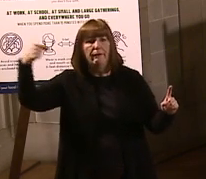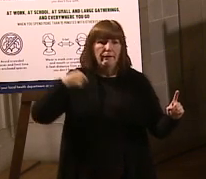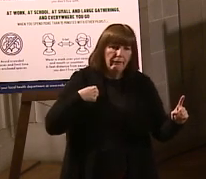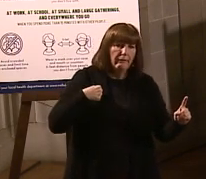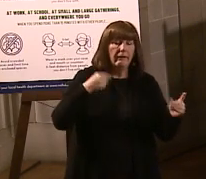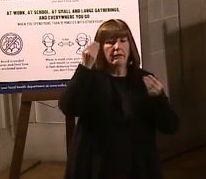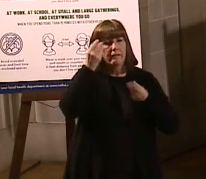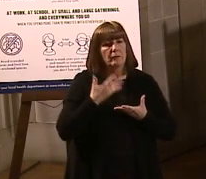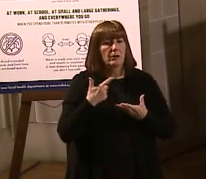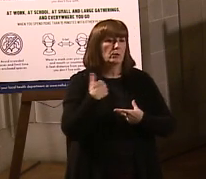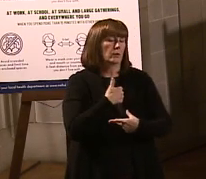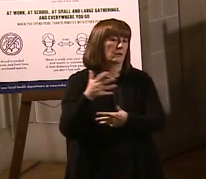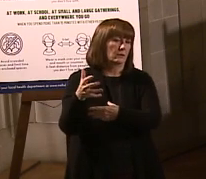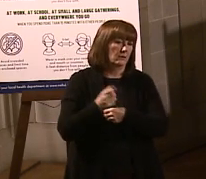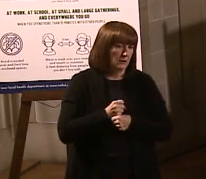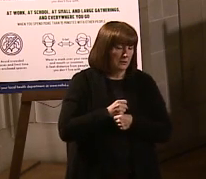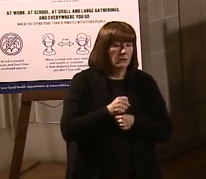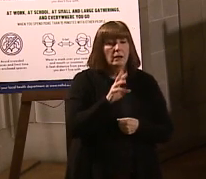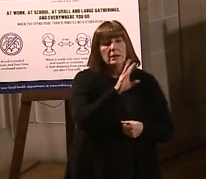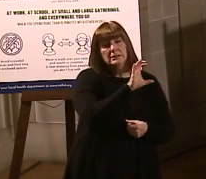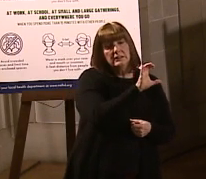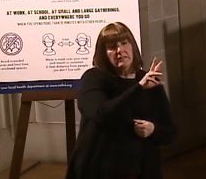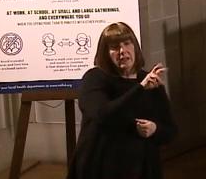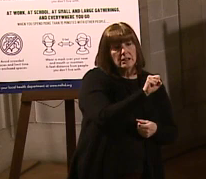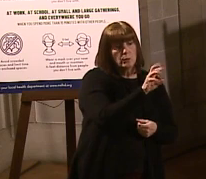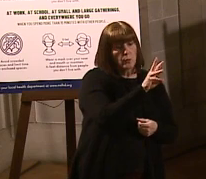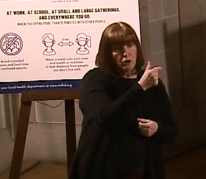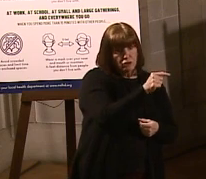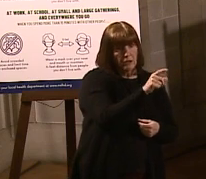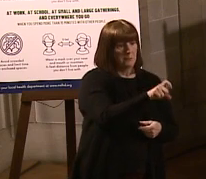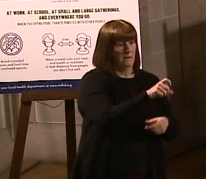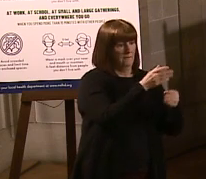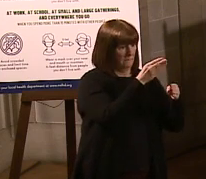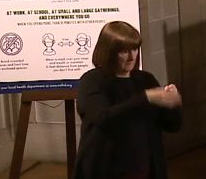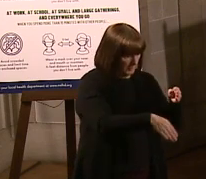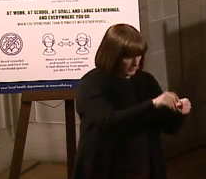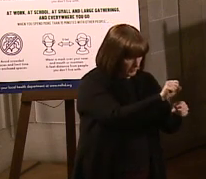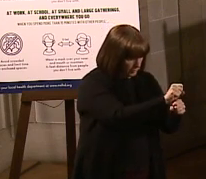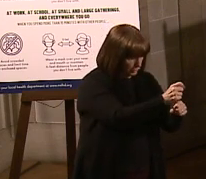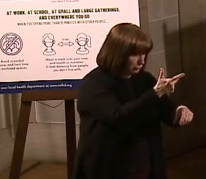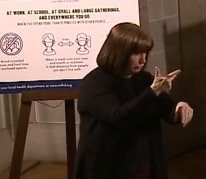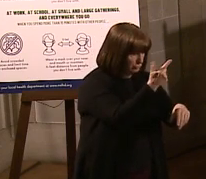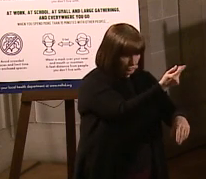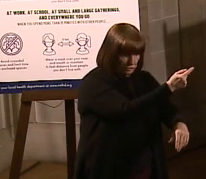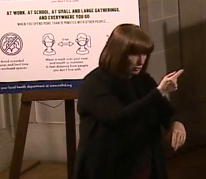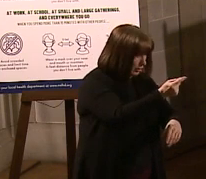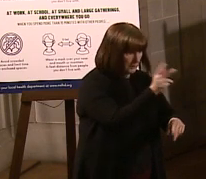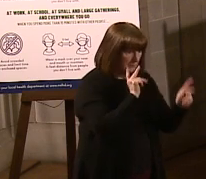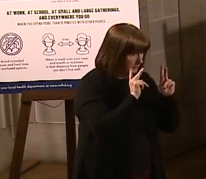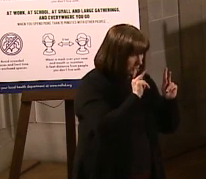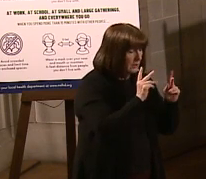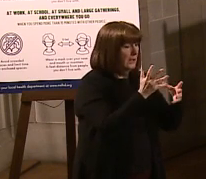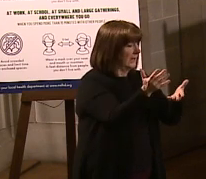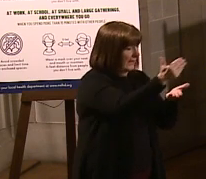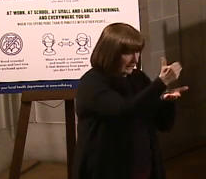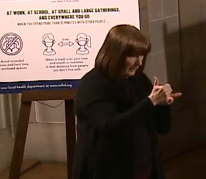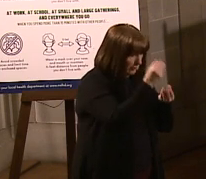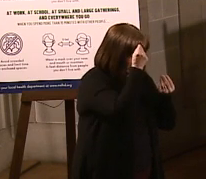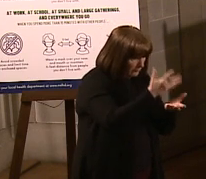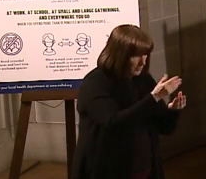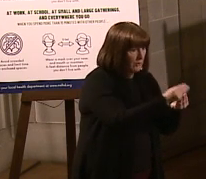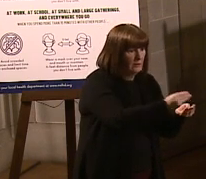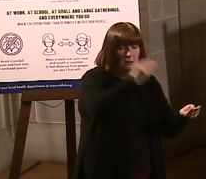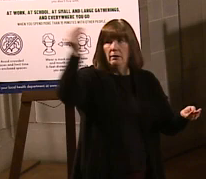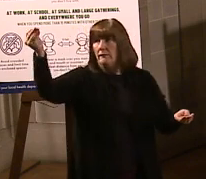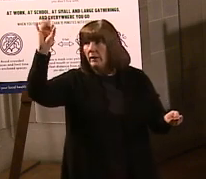the information back to us. CVS or Walgreens has got to get the work done. They've got to then take that data and supply it back to the federal government, and